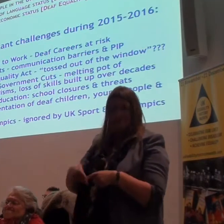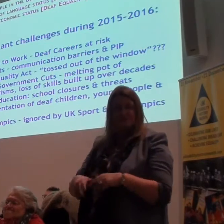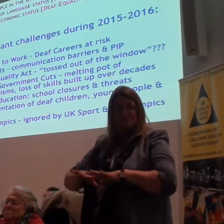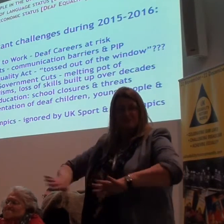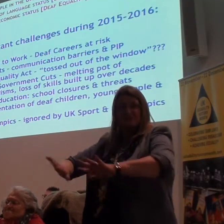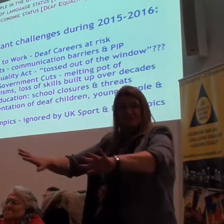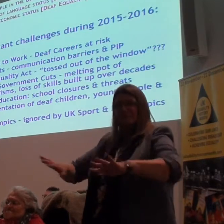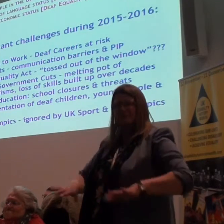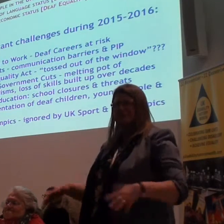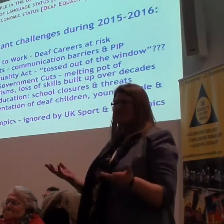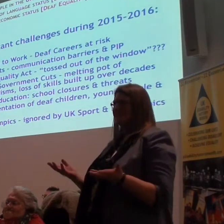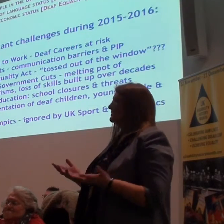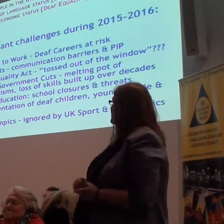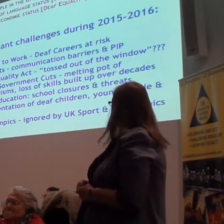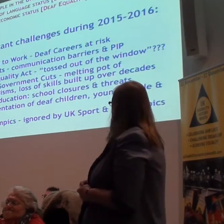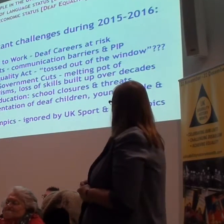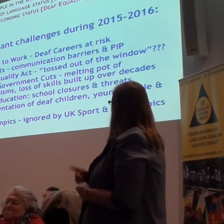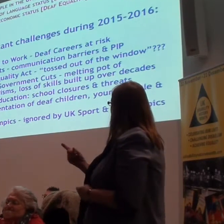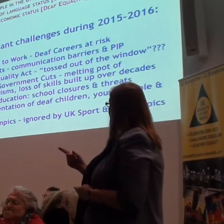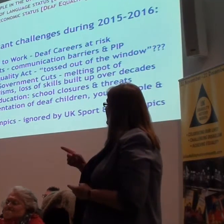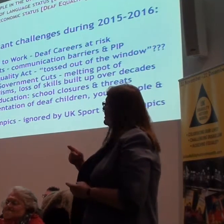Because of the council cuts. And being moved to different schools.